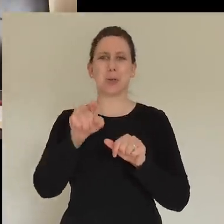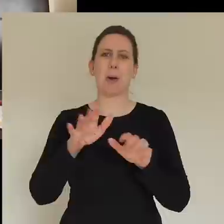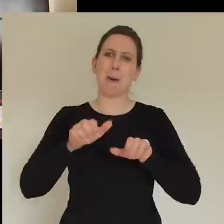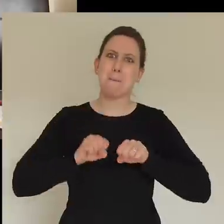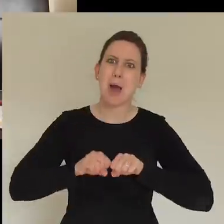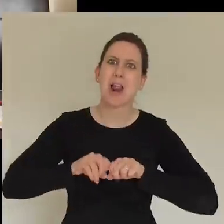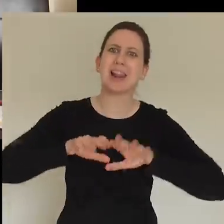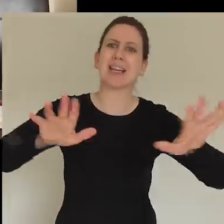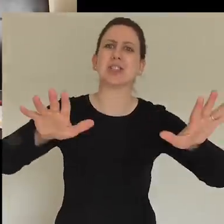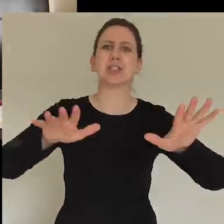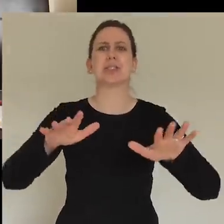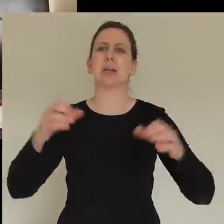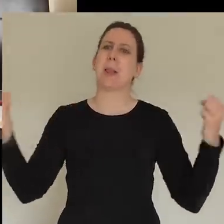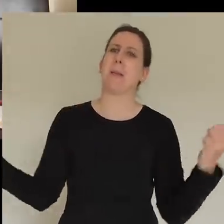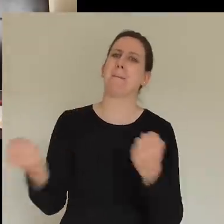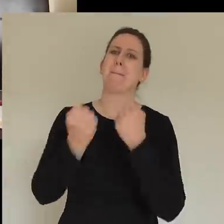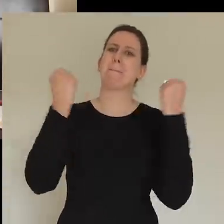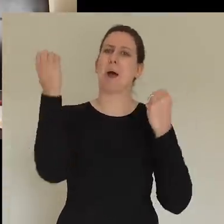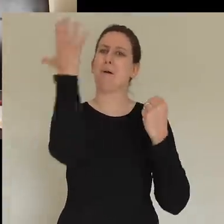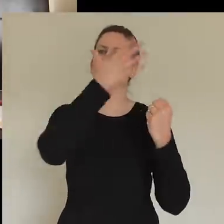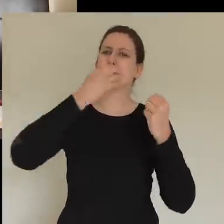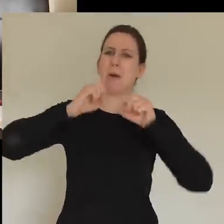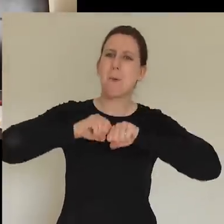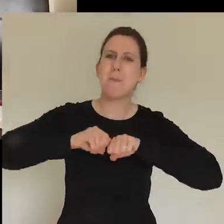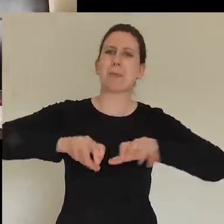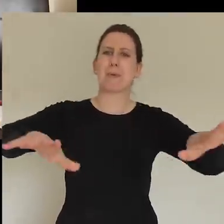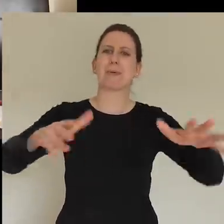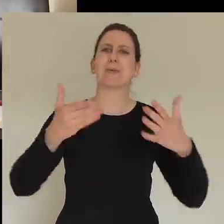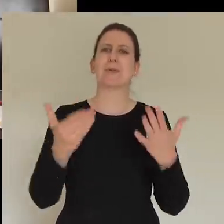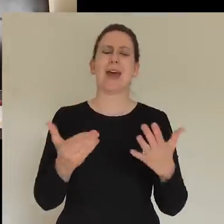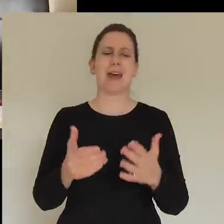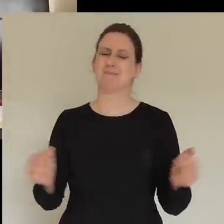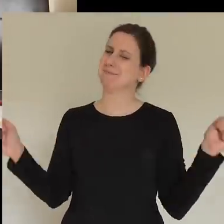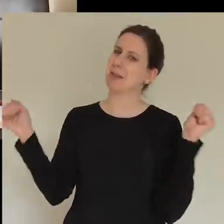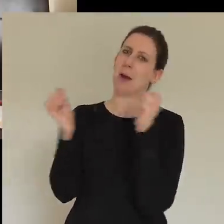out in the power of the Spirit for all that stay hot. Take care. Amen. God bless.